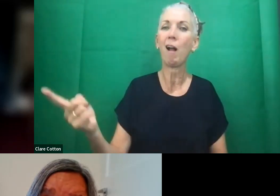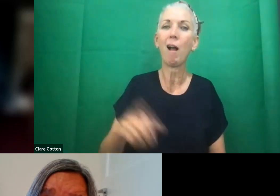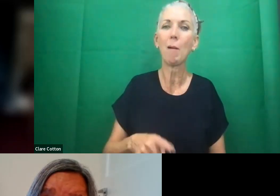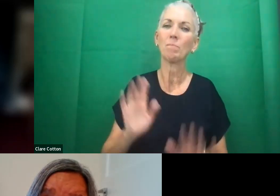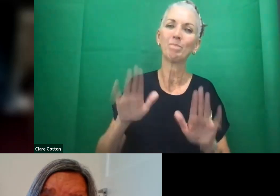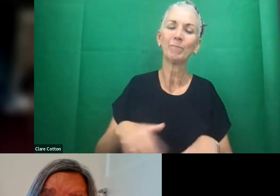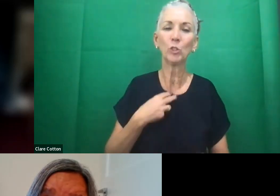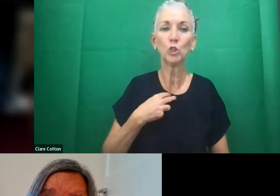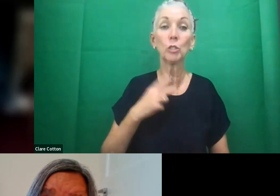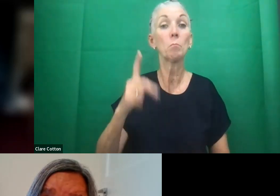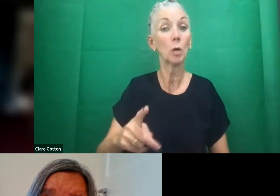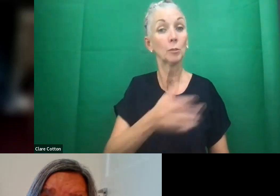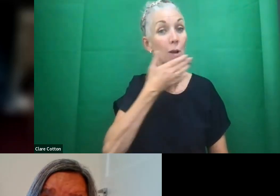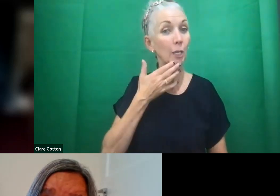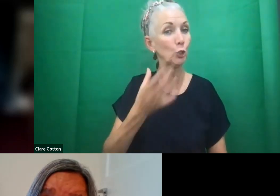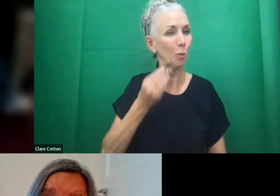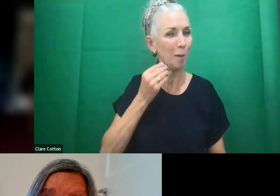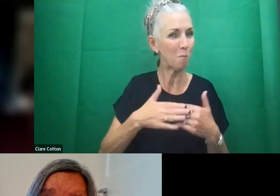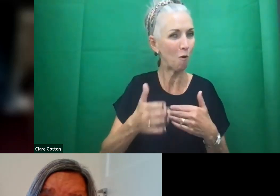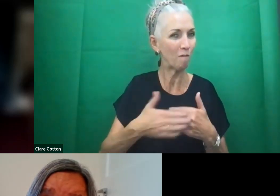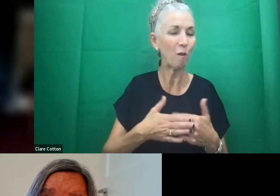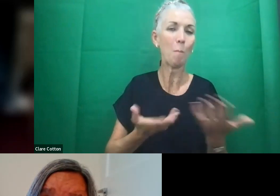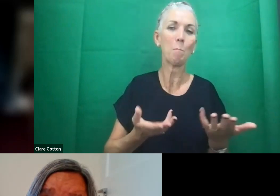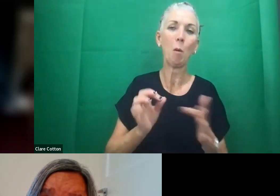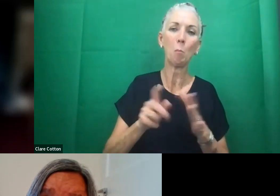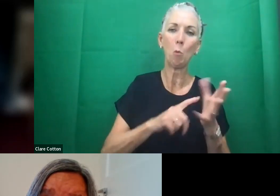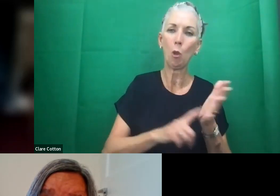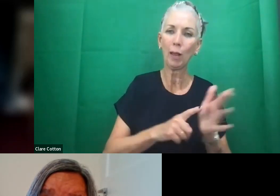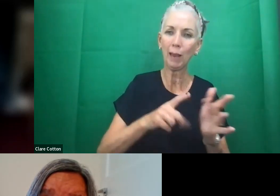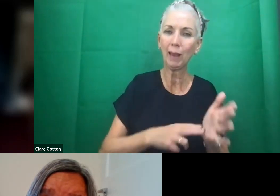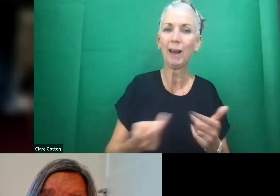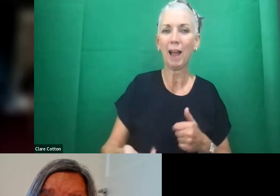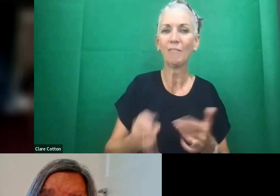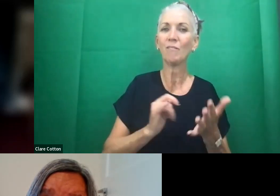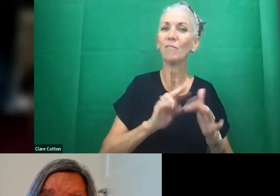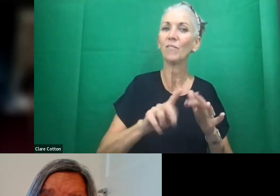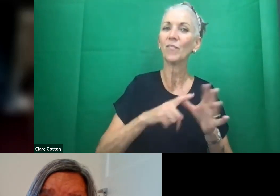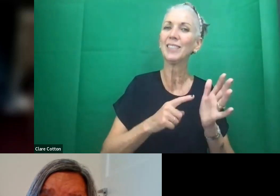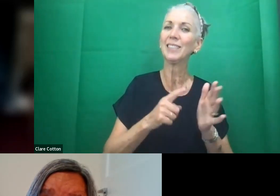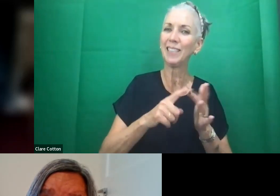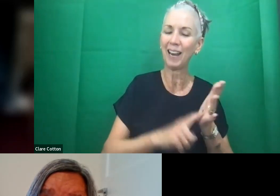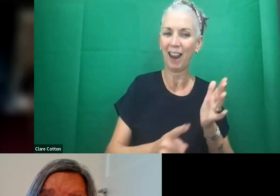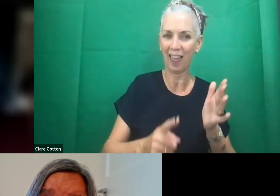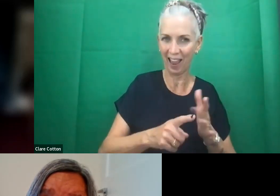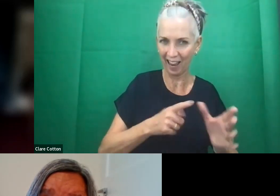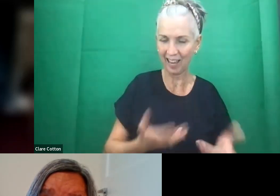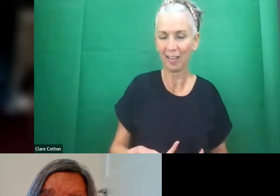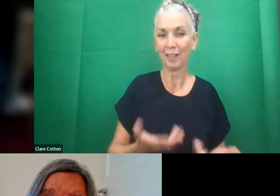bit more from Pauline and Fazile. But we did want to just take this opportunity to highlight the Bristol Disability